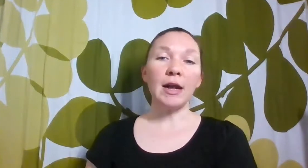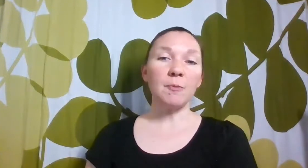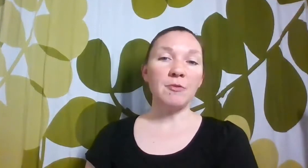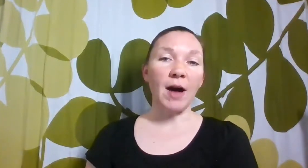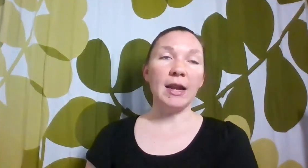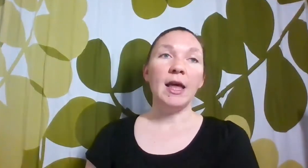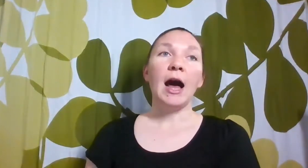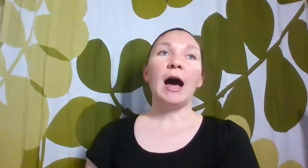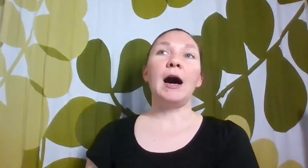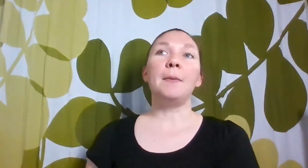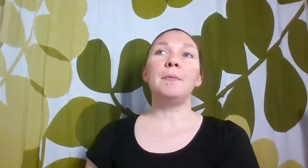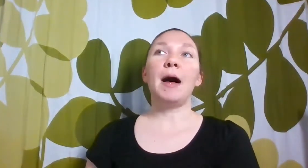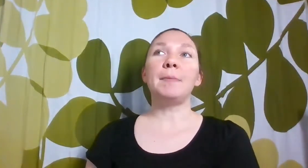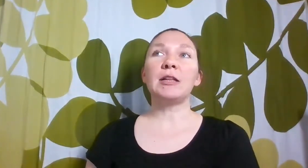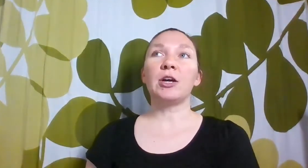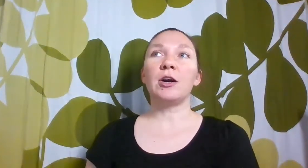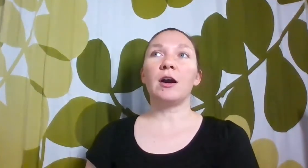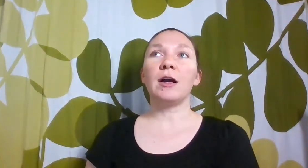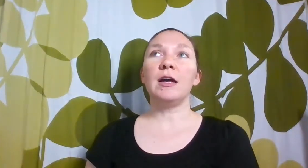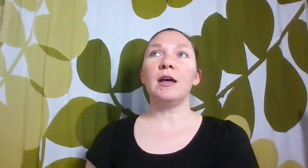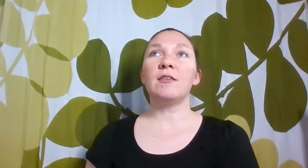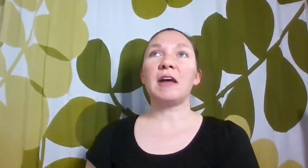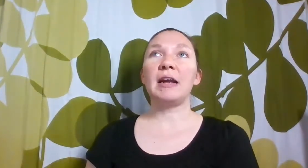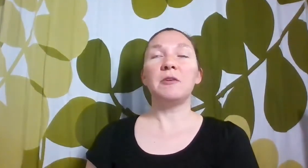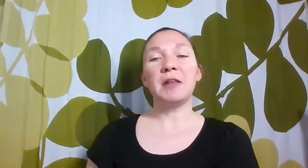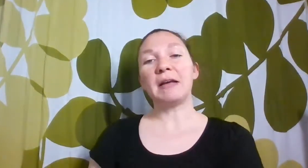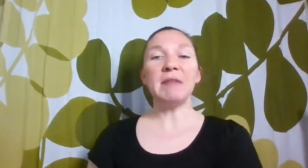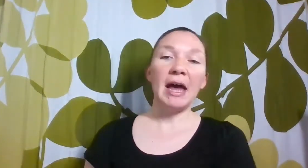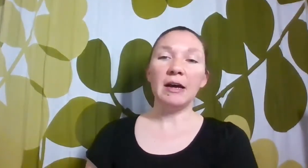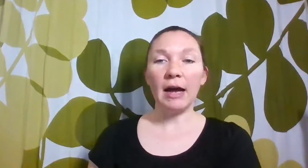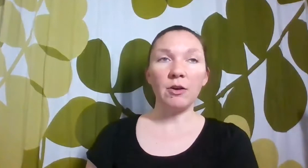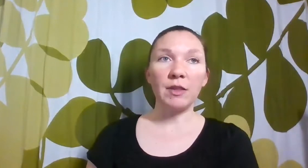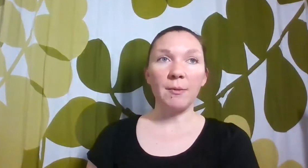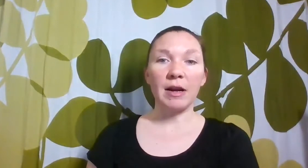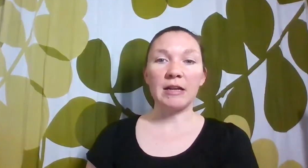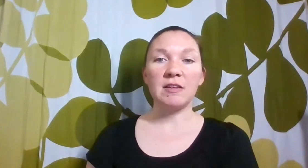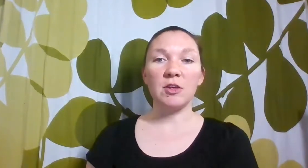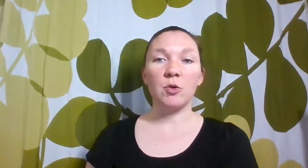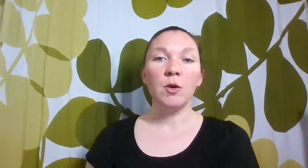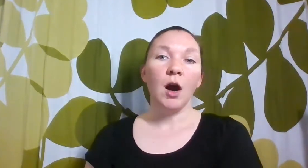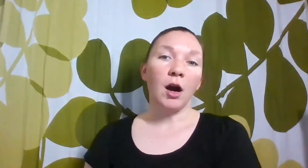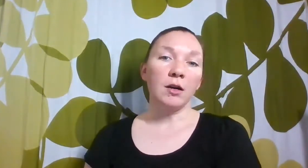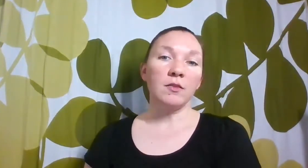has been fun. But my learner is kind of like, I don't know that I want to continue art.